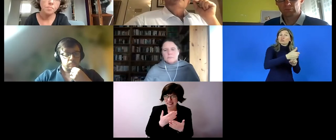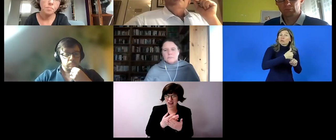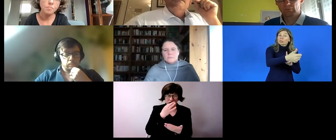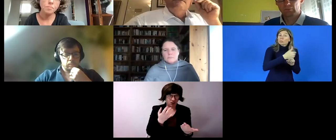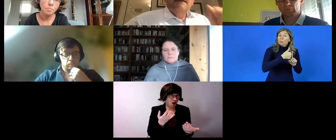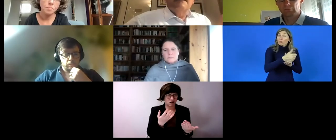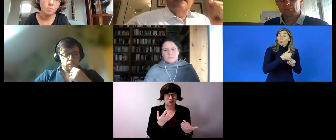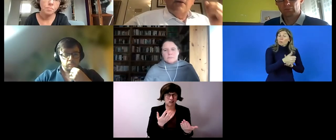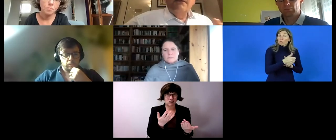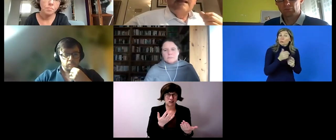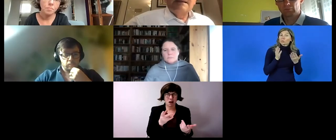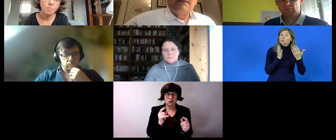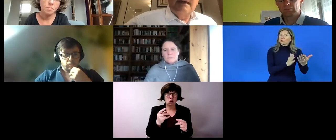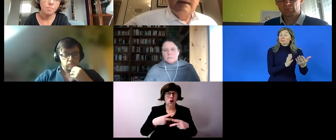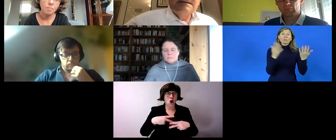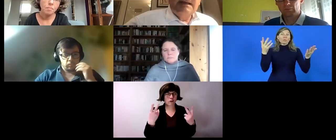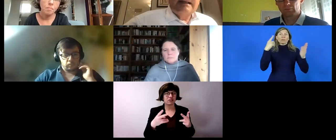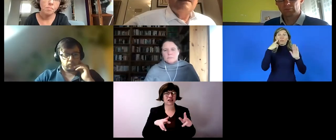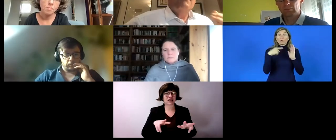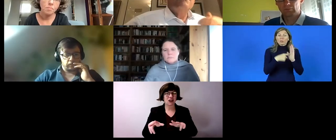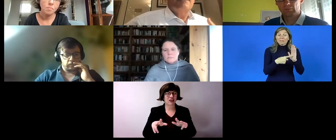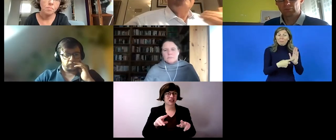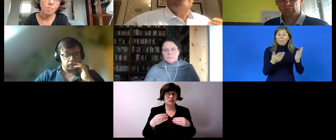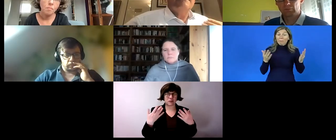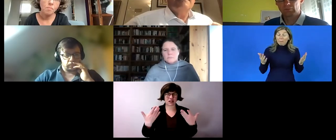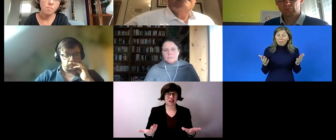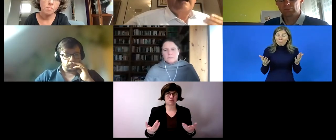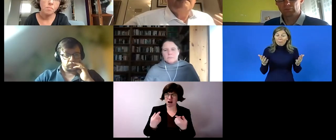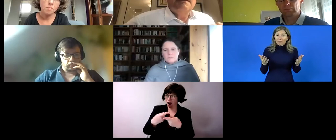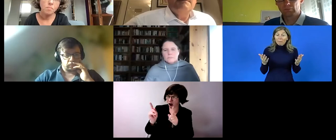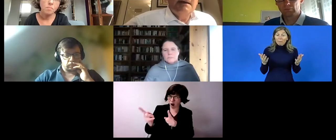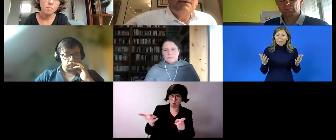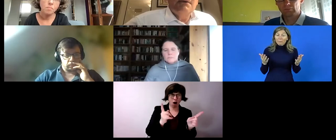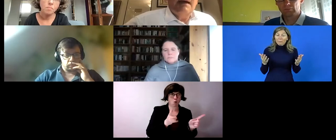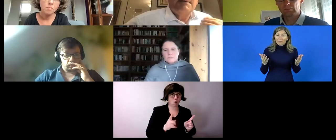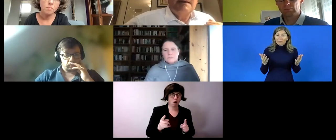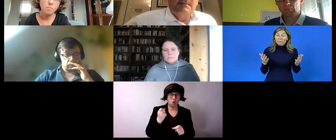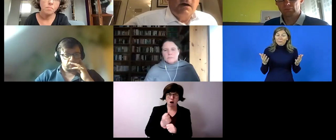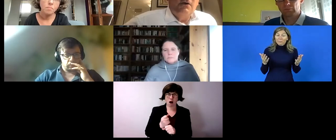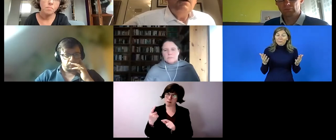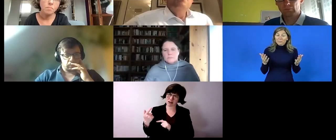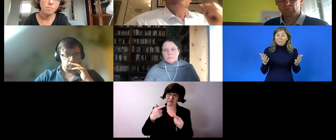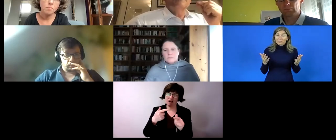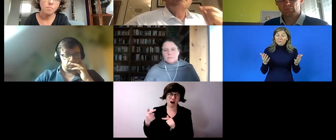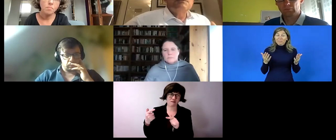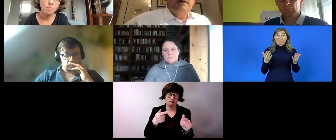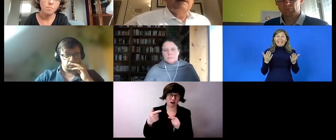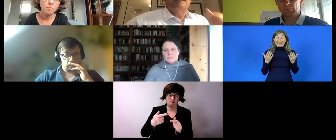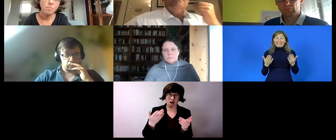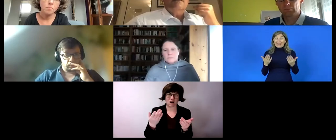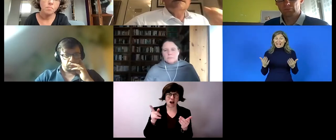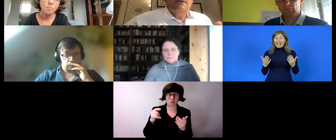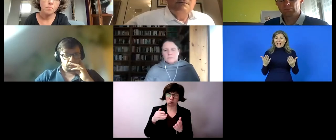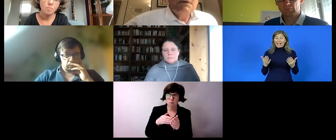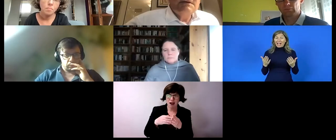where for example you cannot keep the distance under corona conditions why do you need